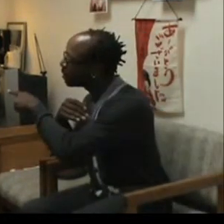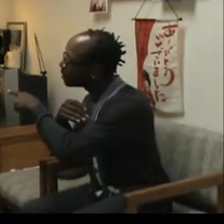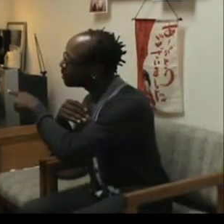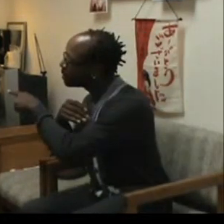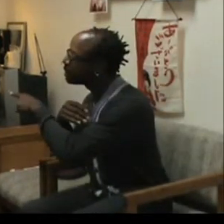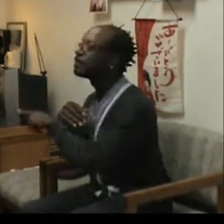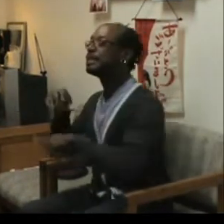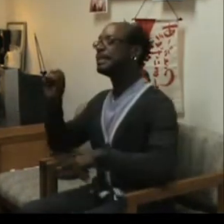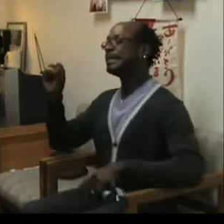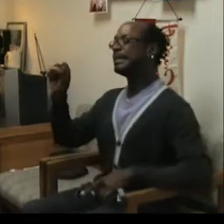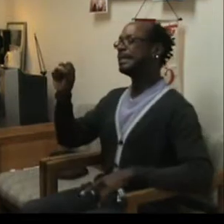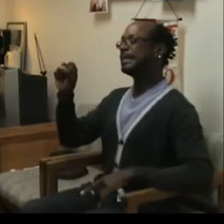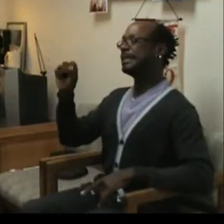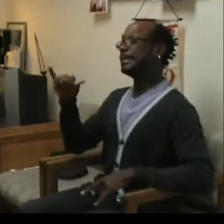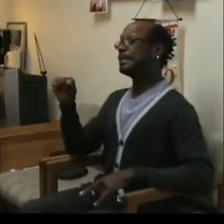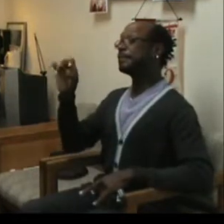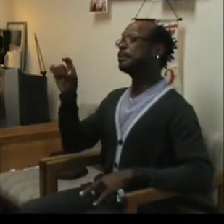What is that? Symptoms are gone. Yeah.